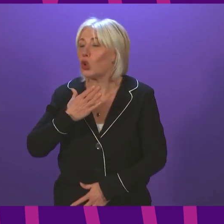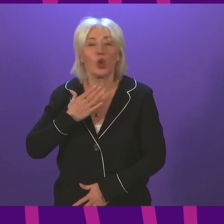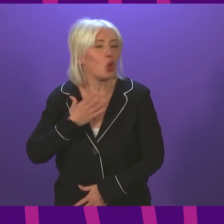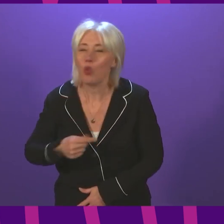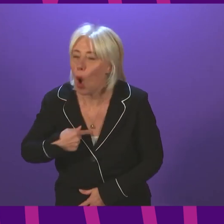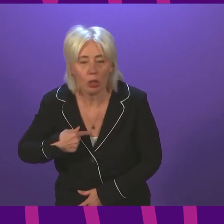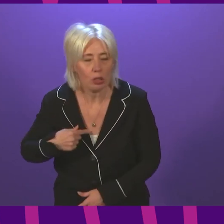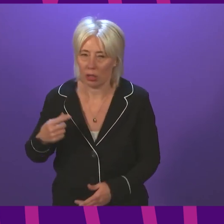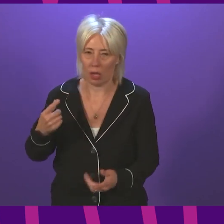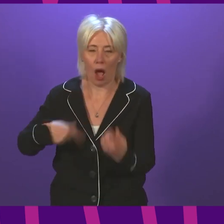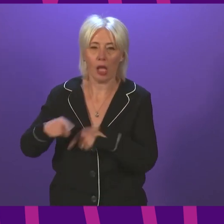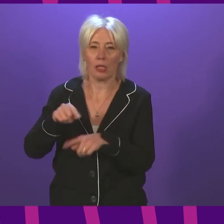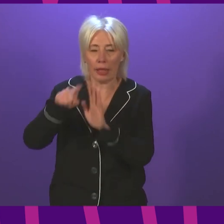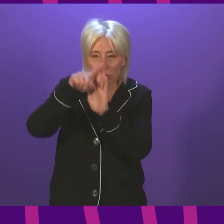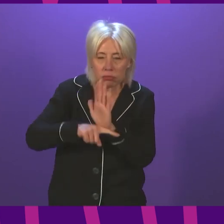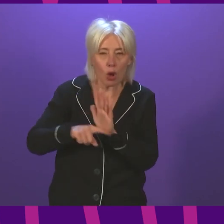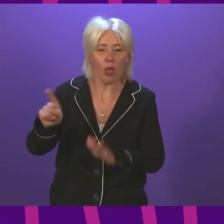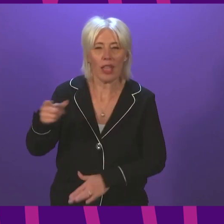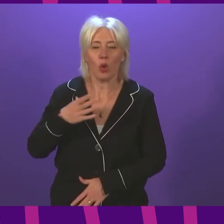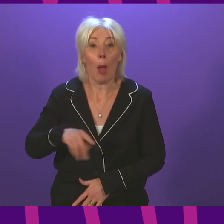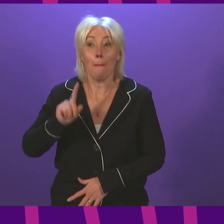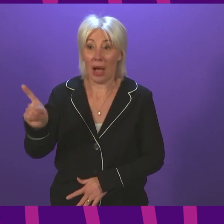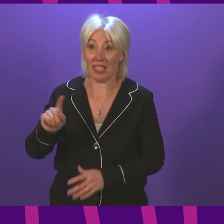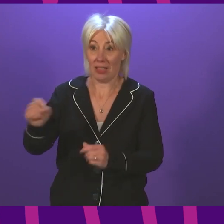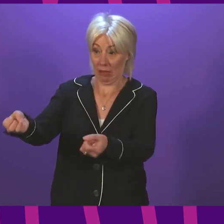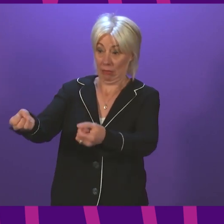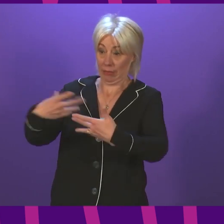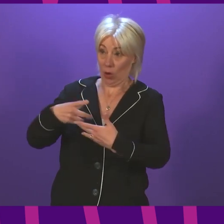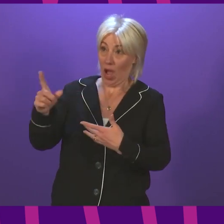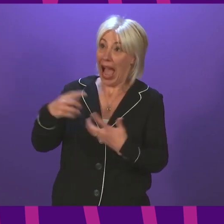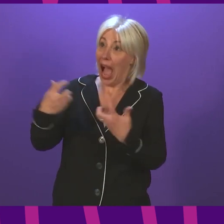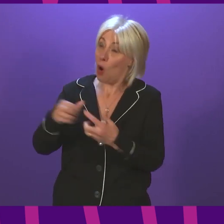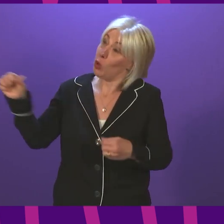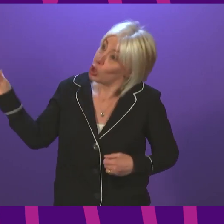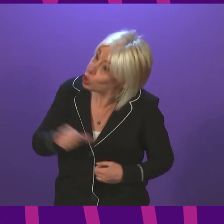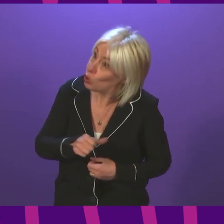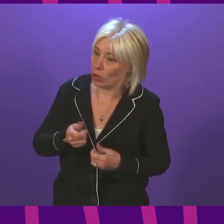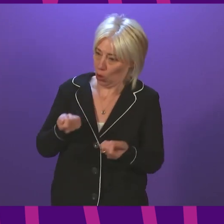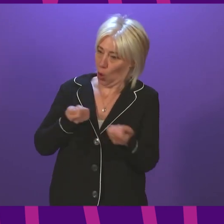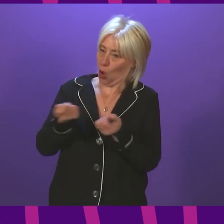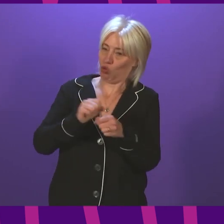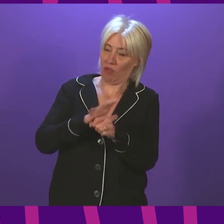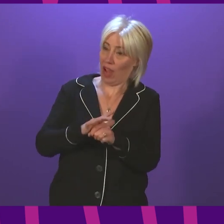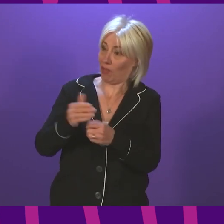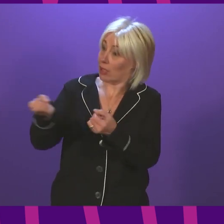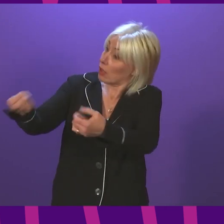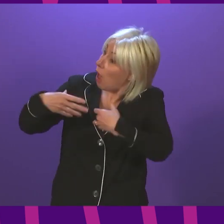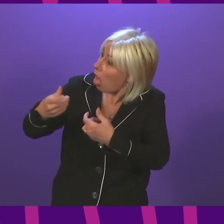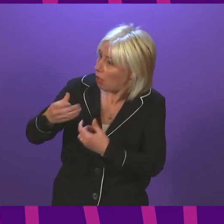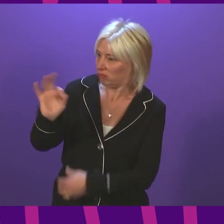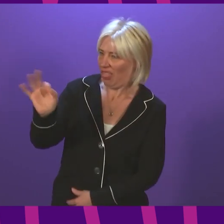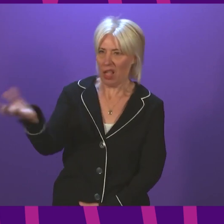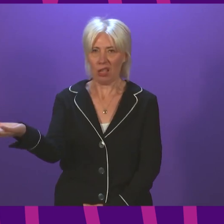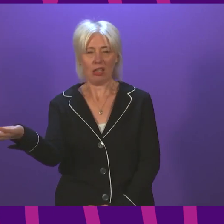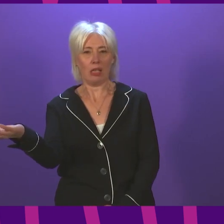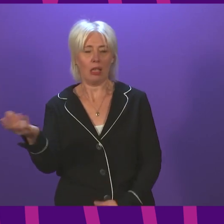do in terms of mitigations. What we don't hear from them is how they do think we should keep this virus under control over the winter. In terms of